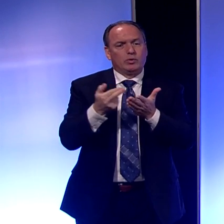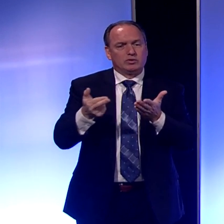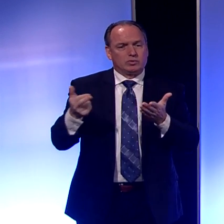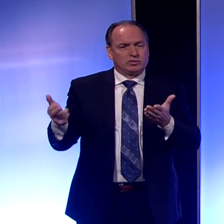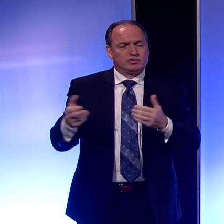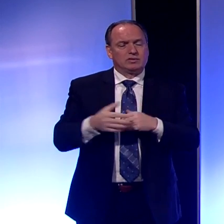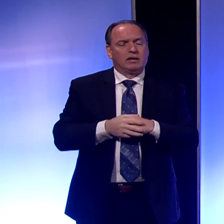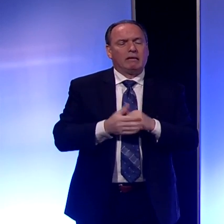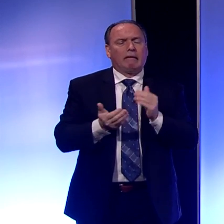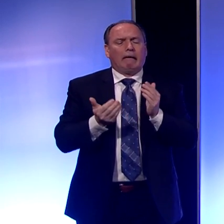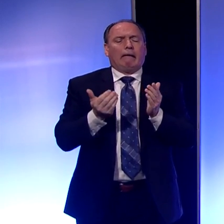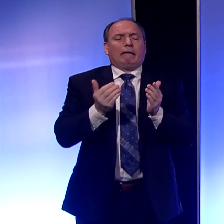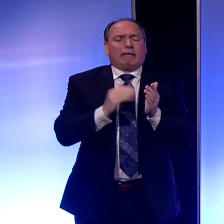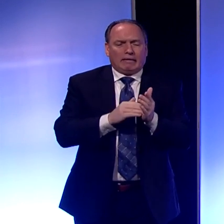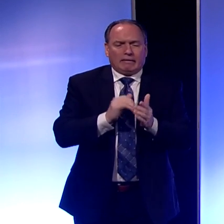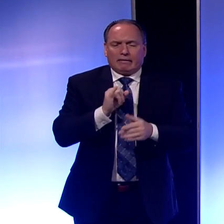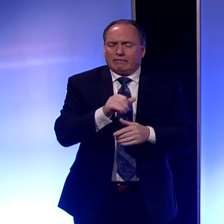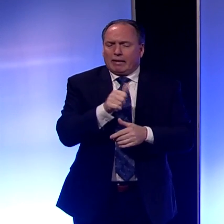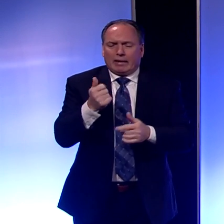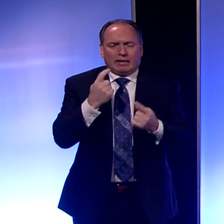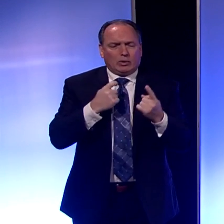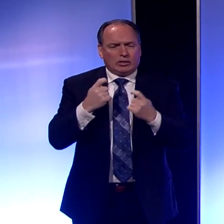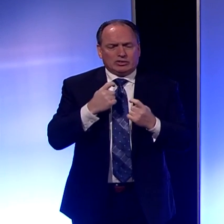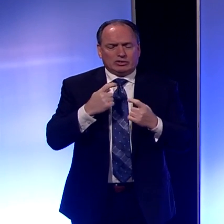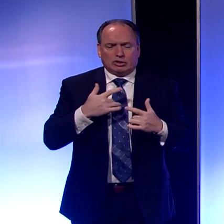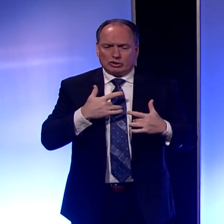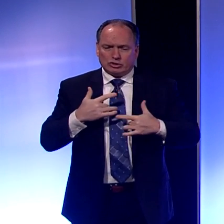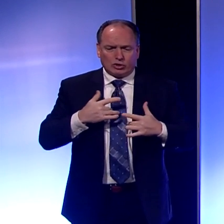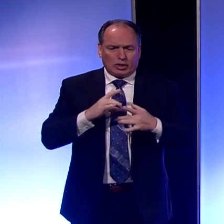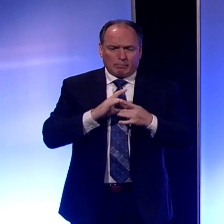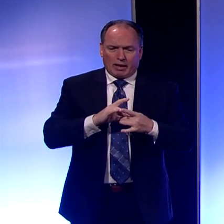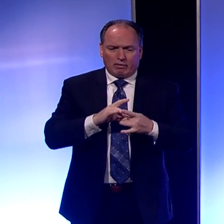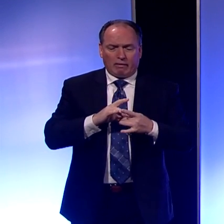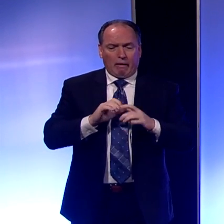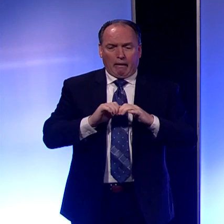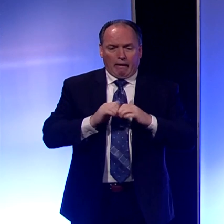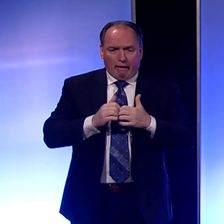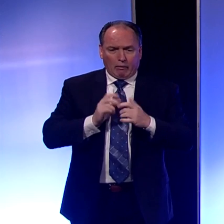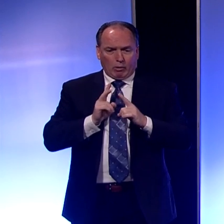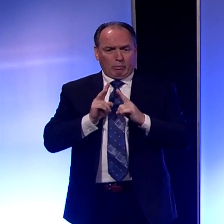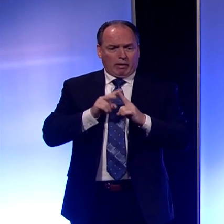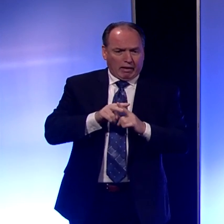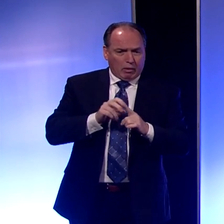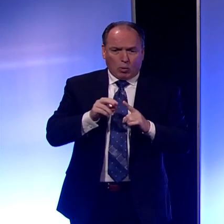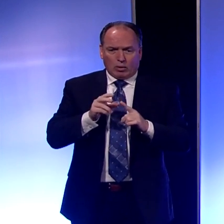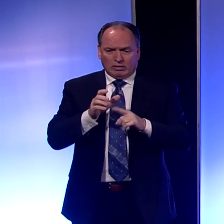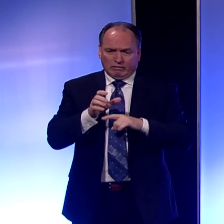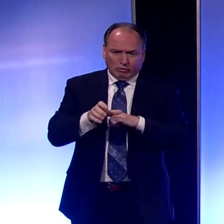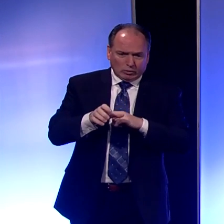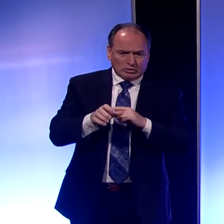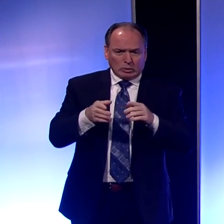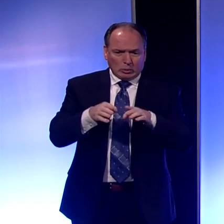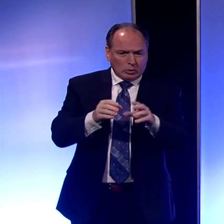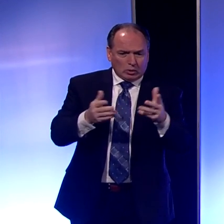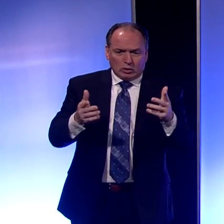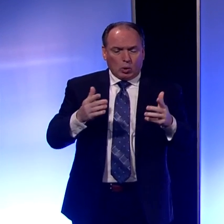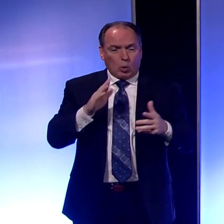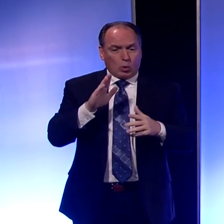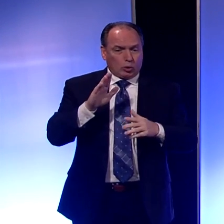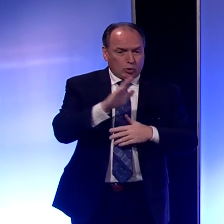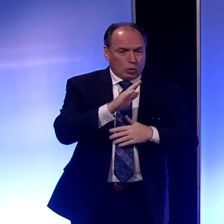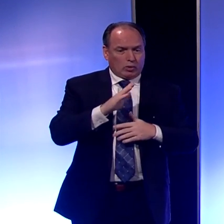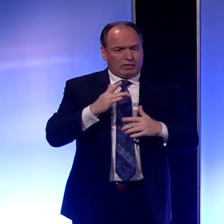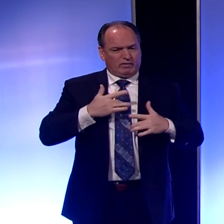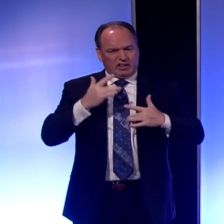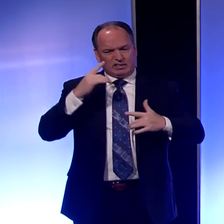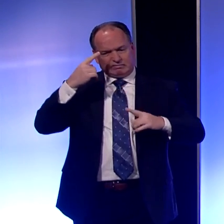Again, if you have any questions or concerns about this enforcement or symptoms, you should contact the